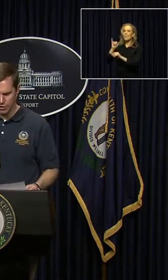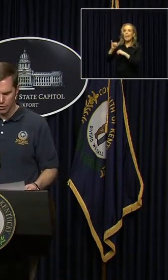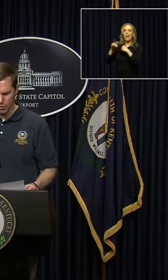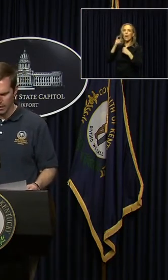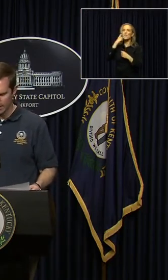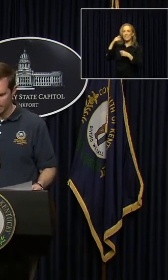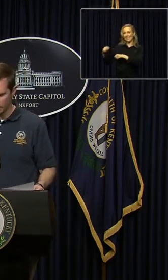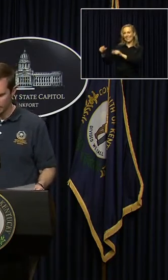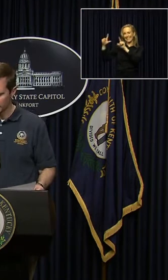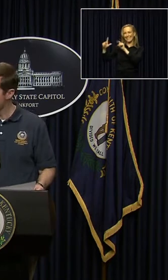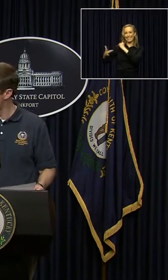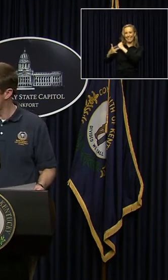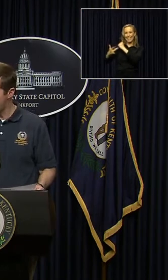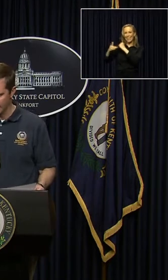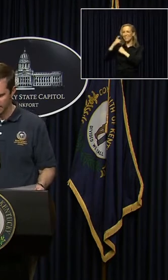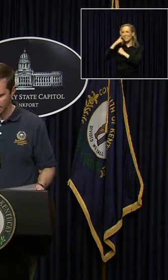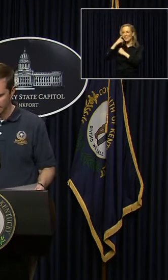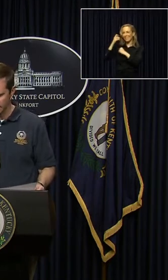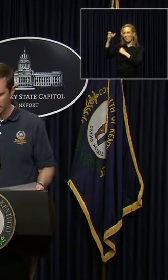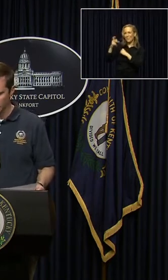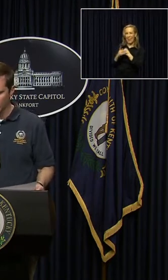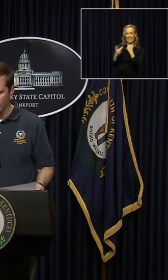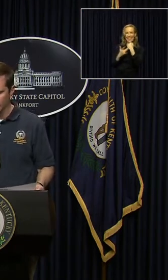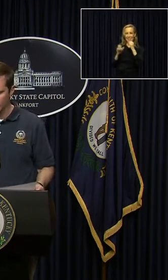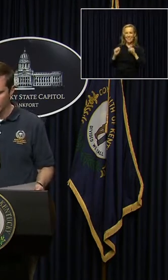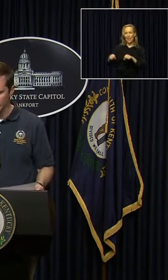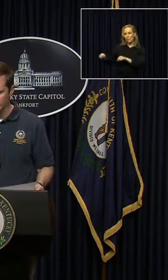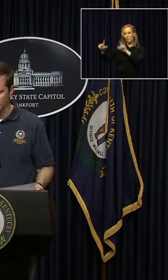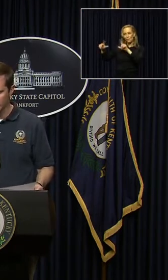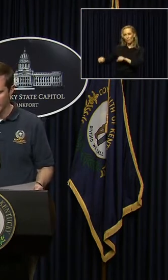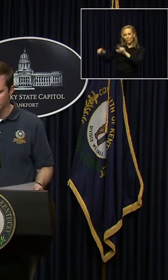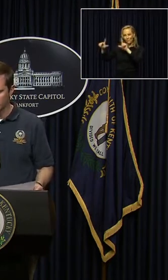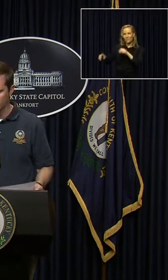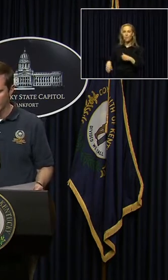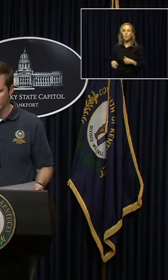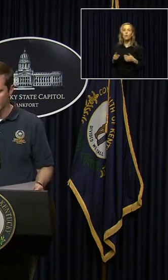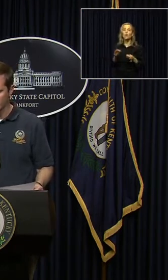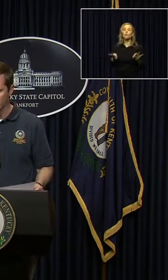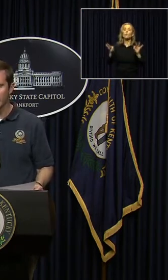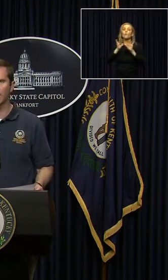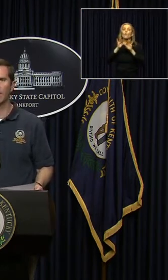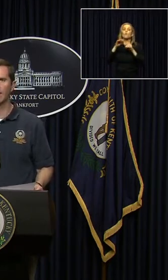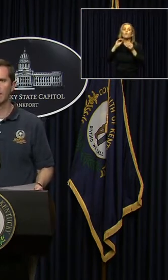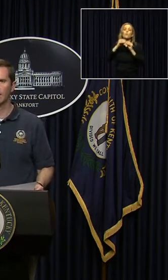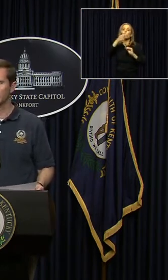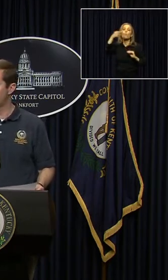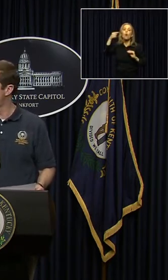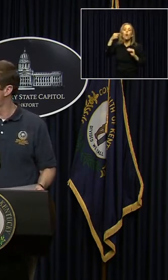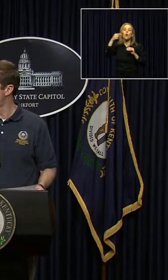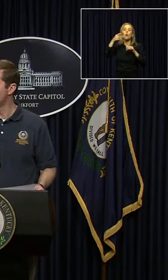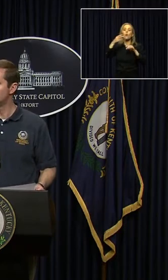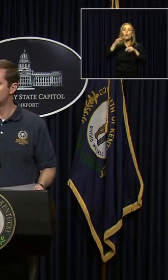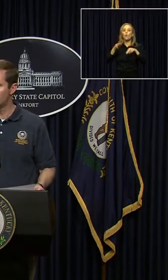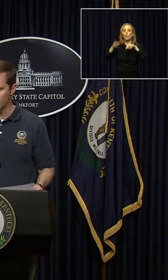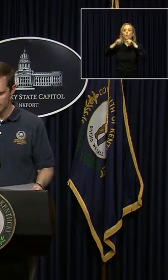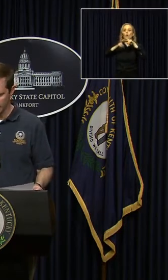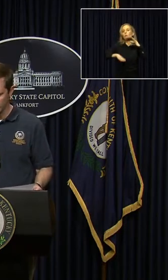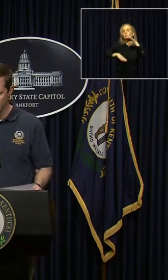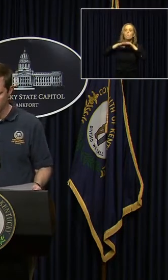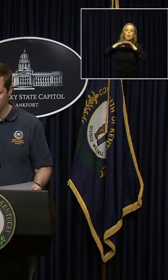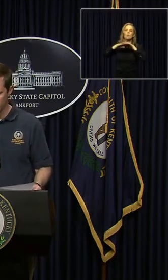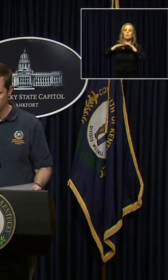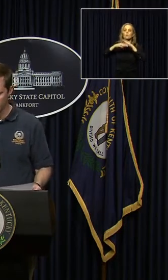provide us to do a couple of things. Number one, raise the maximum weekly benefit for those